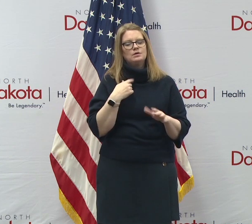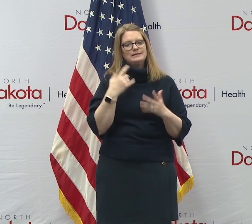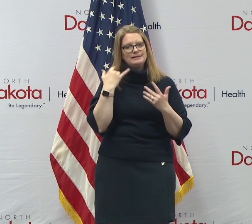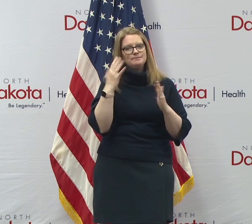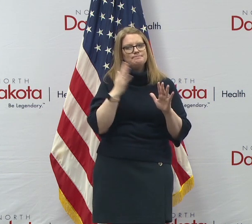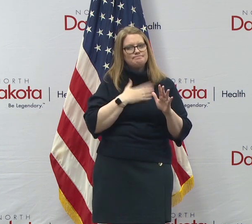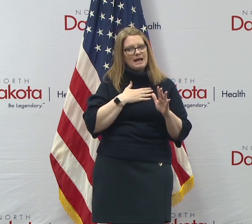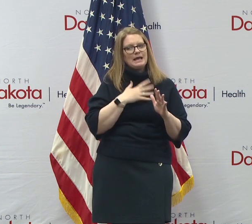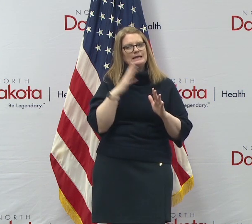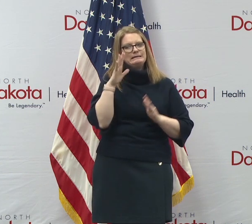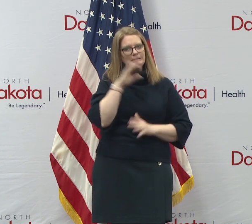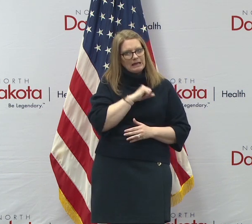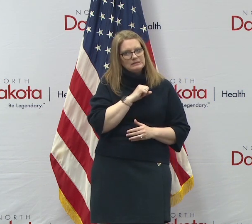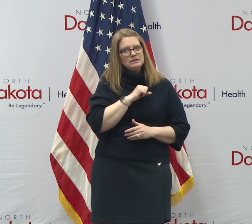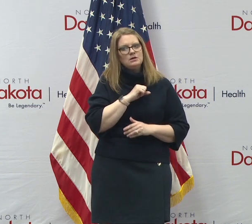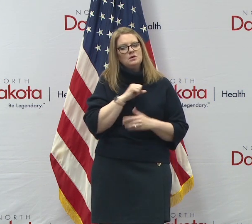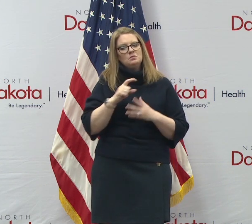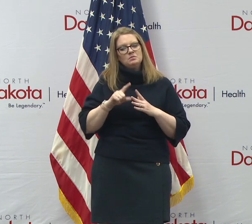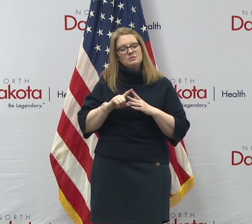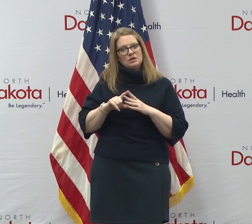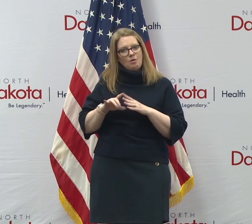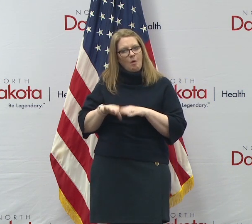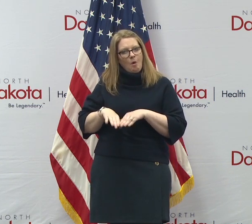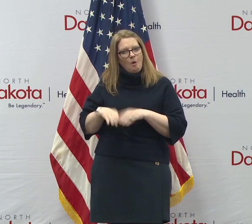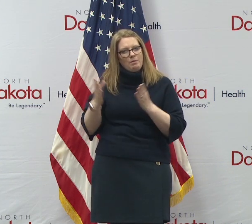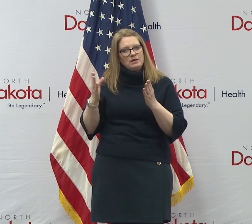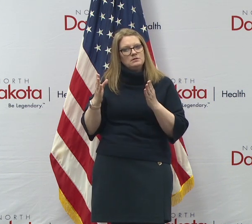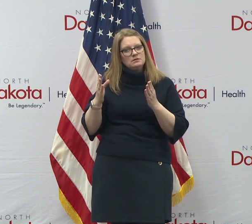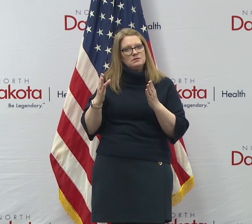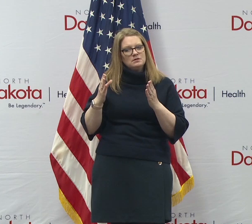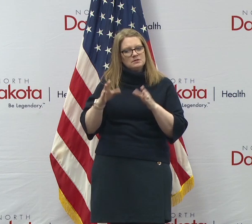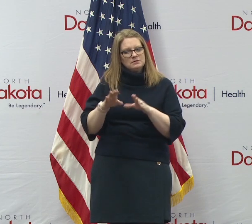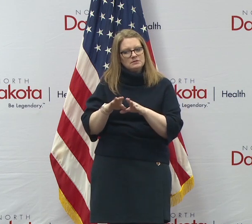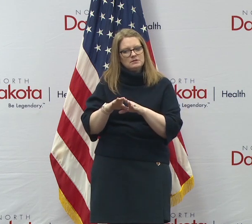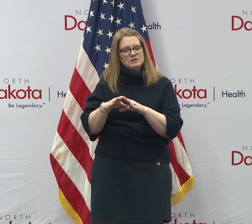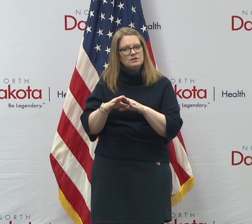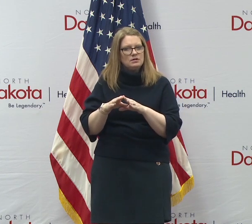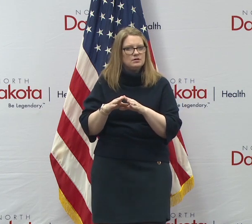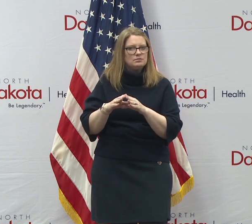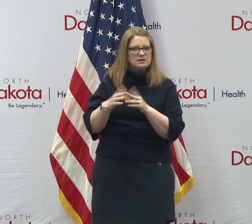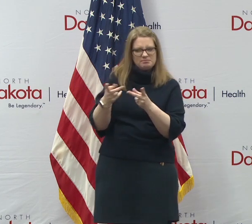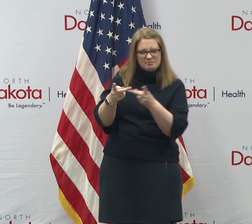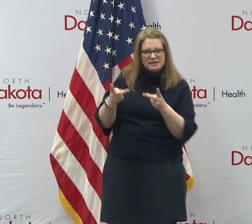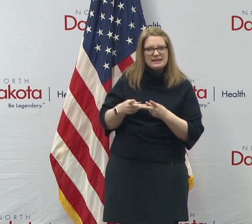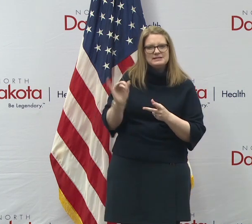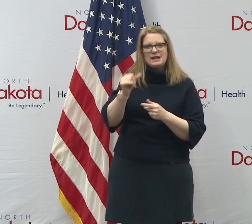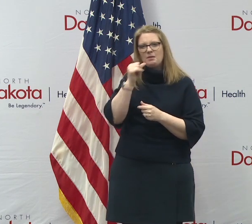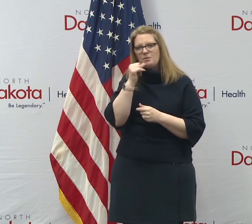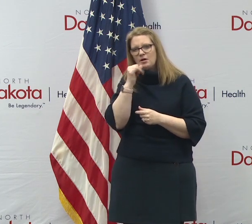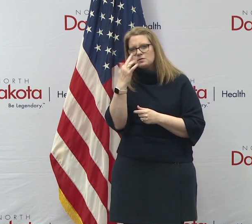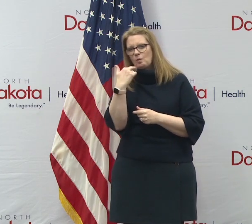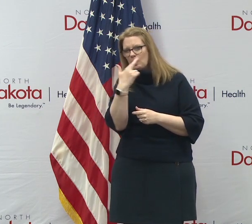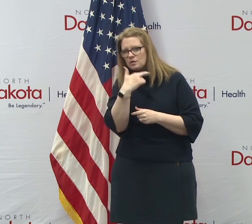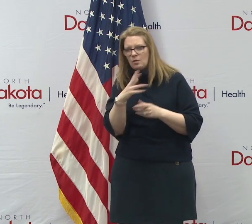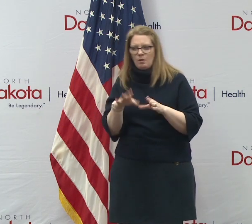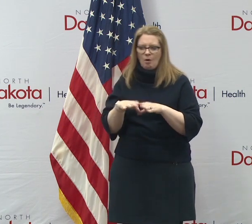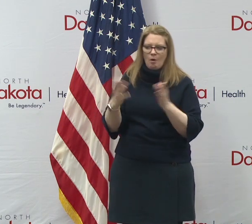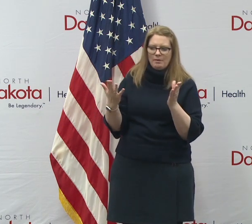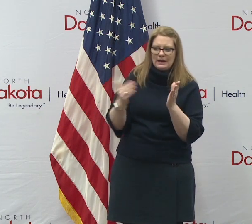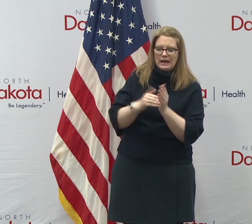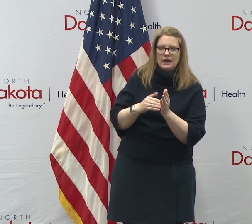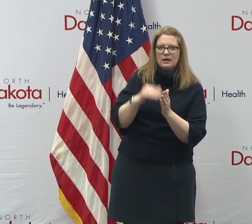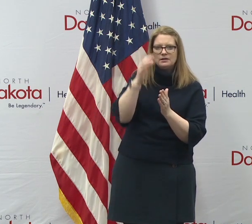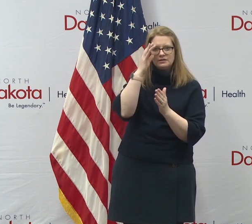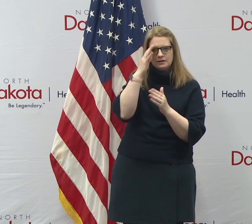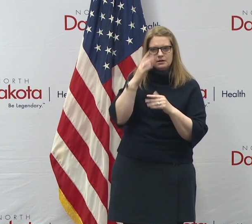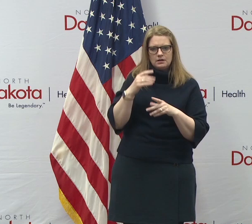open up again, uh, for, uh, places that have a lot of social activity like bars and restaurants, uh, when, when we